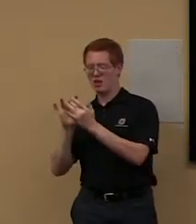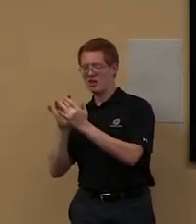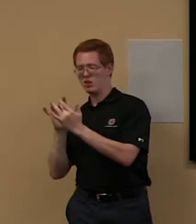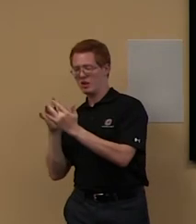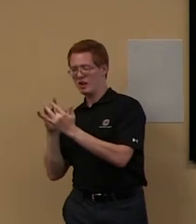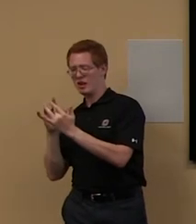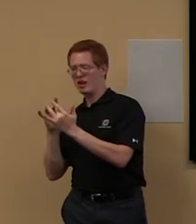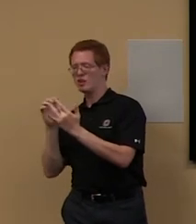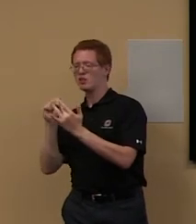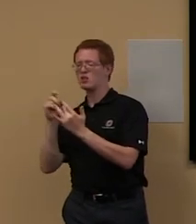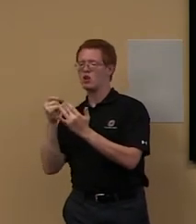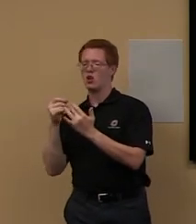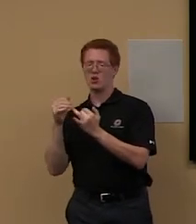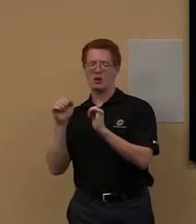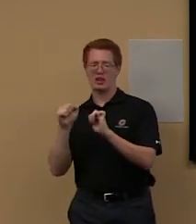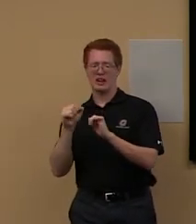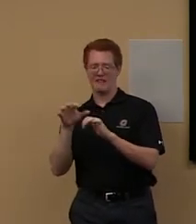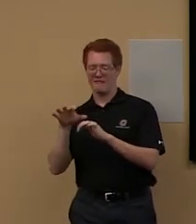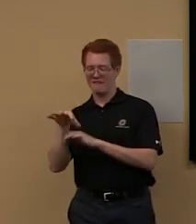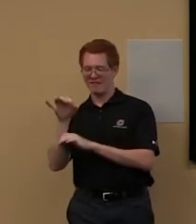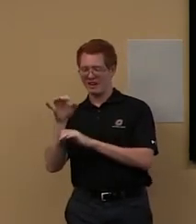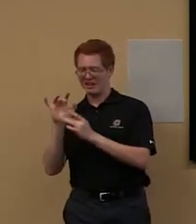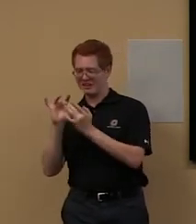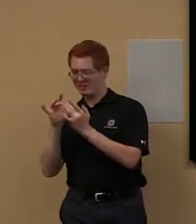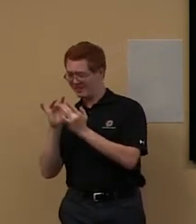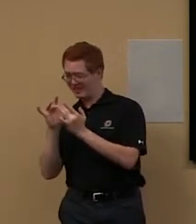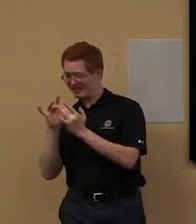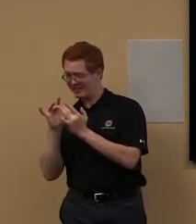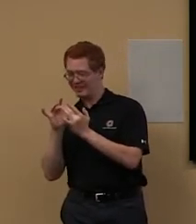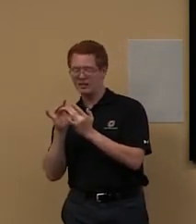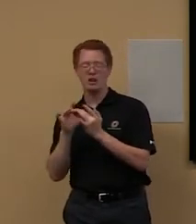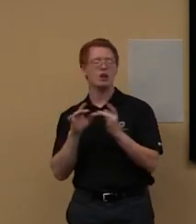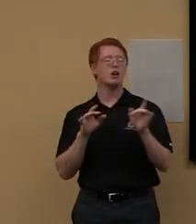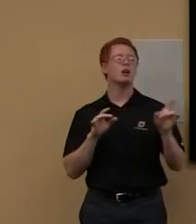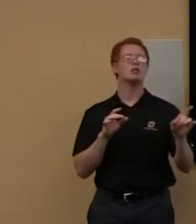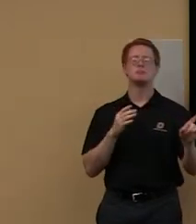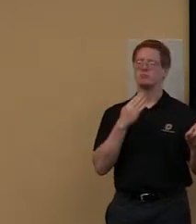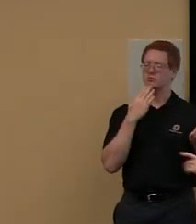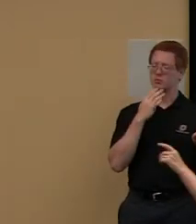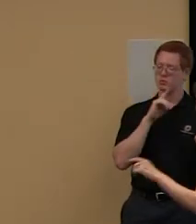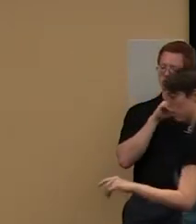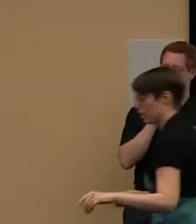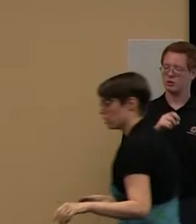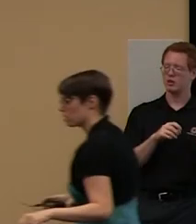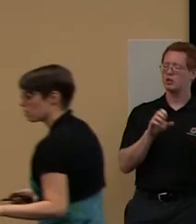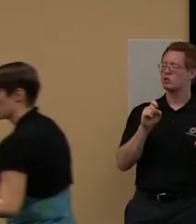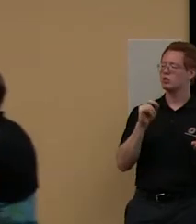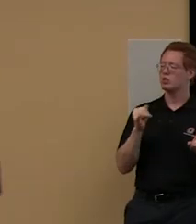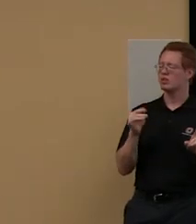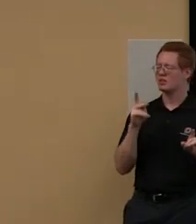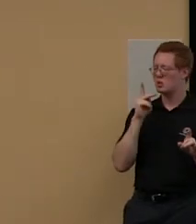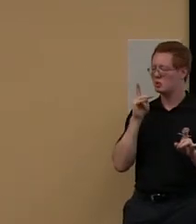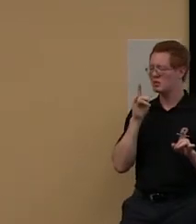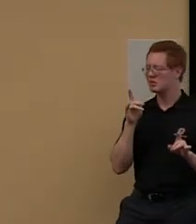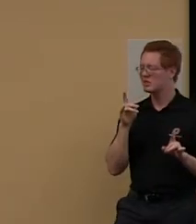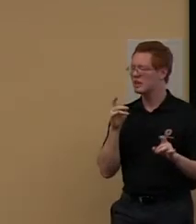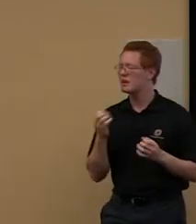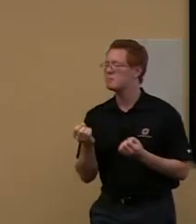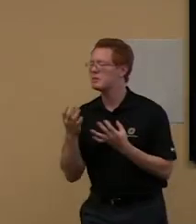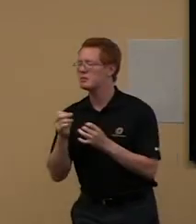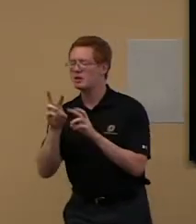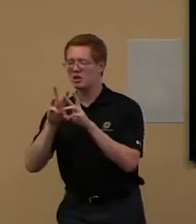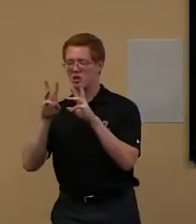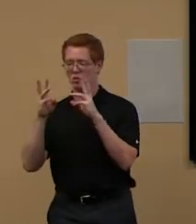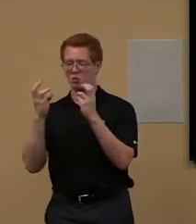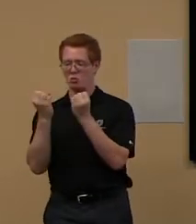these you could find online. So what we're doing, um, is that, um, and let me look at these, many of these workshops